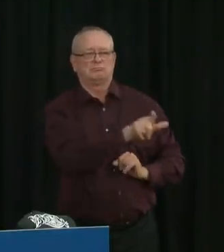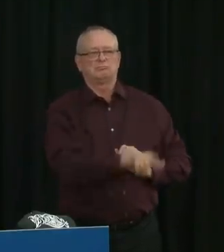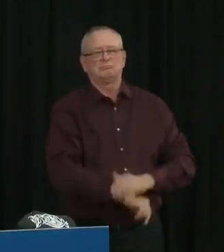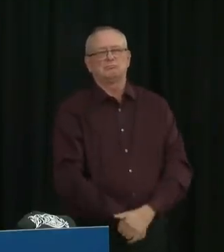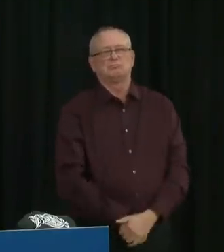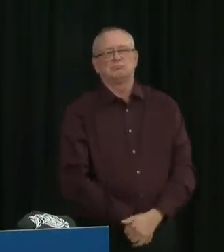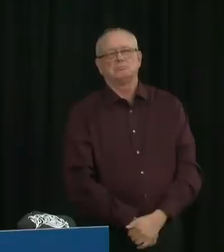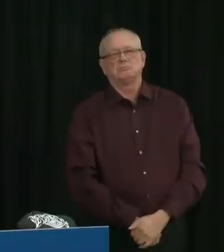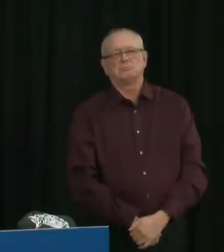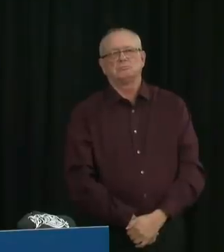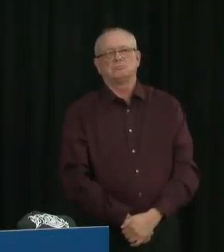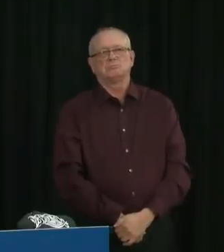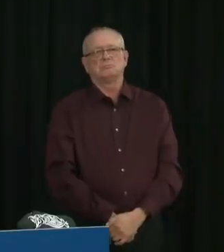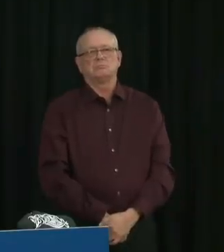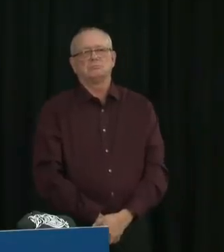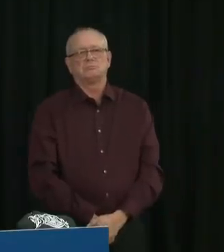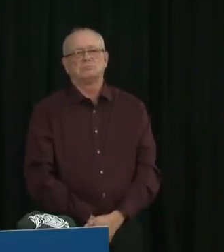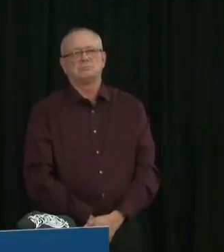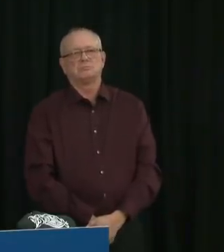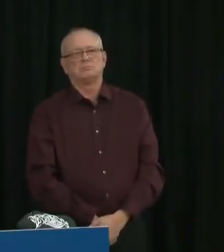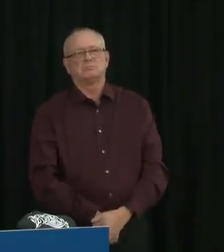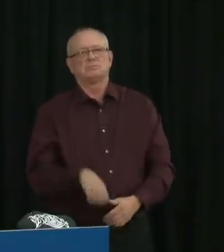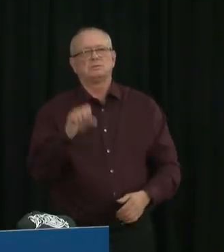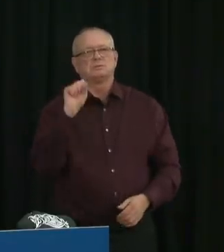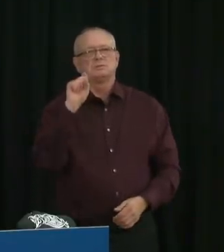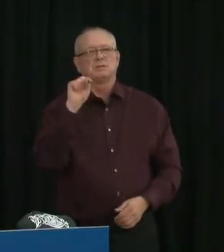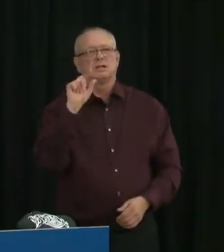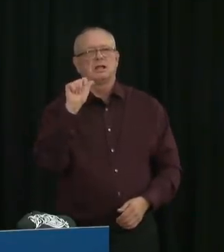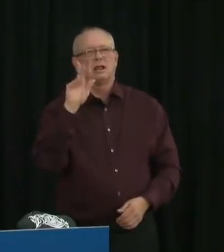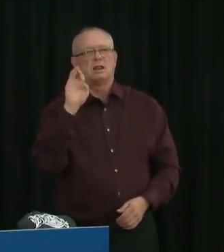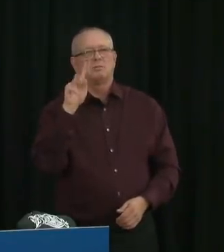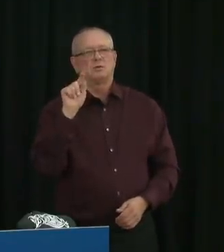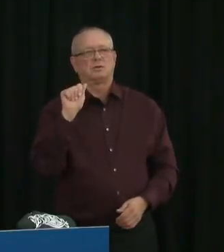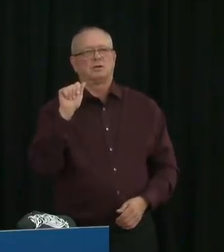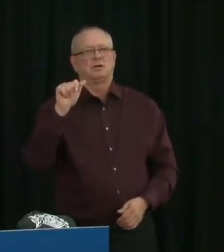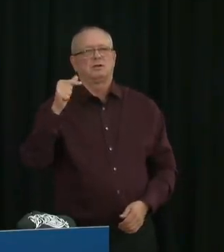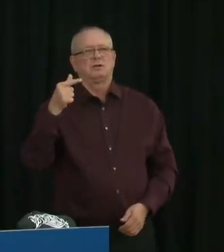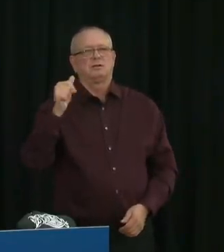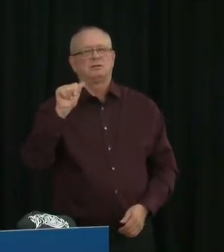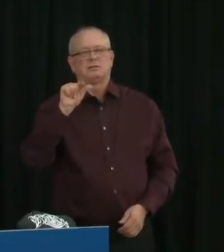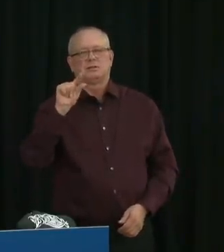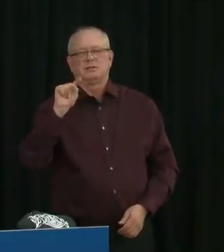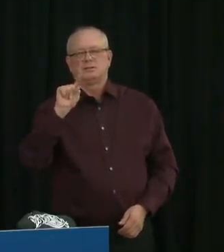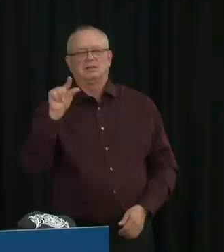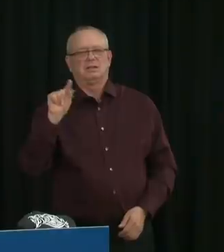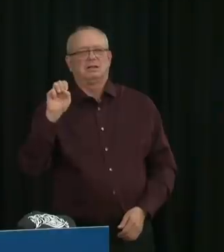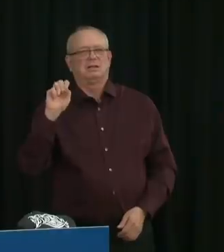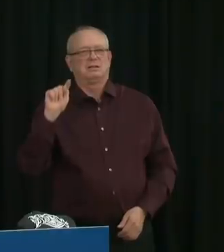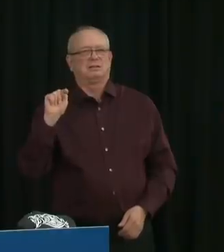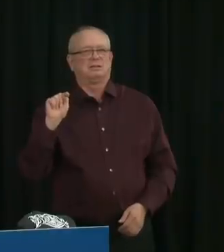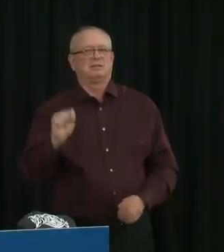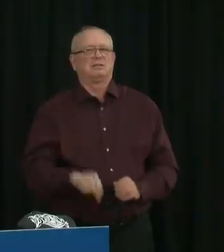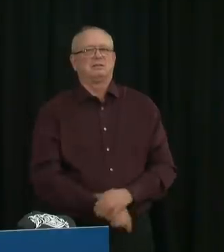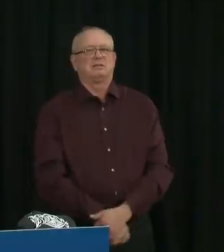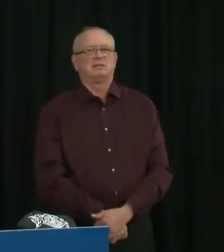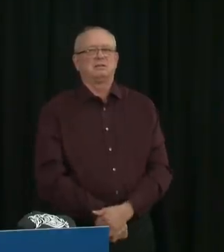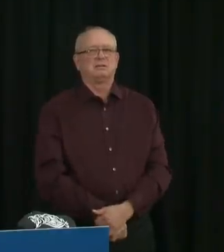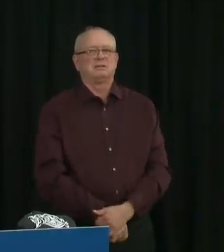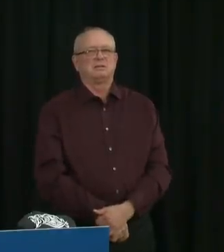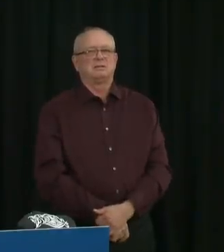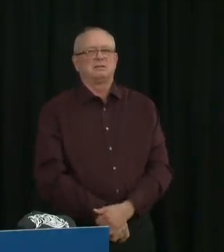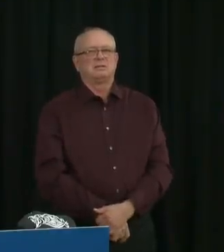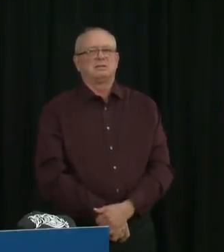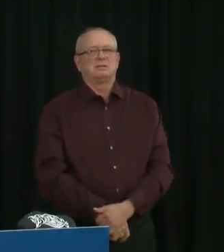Brittany Gervais with the St. Albert Gazette. Go ahead, Brittany. Hi, Dr. Henshaw. In St. Albert,